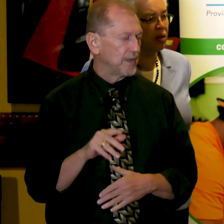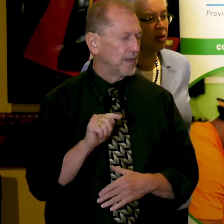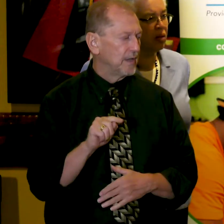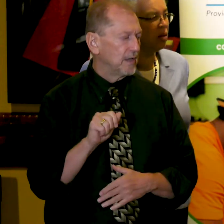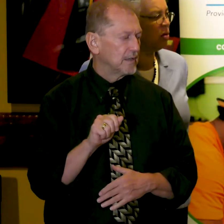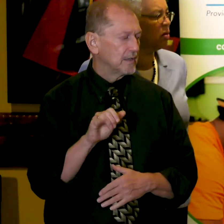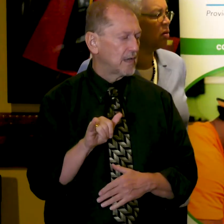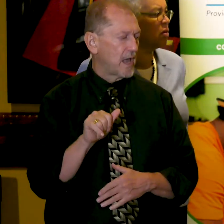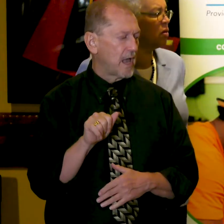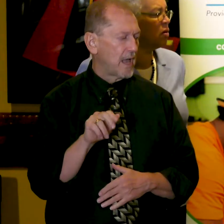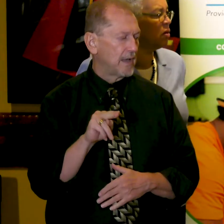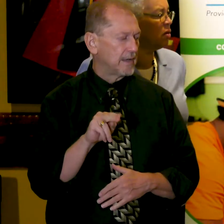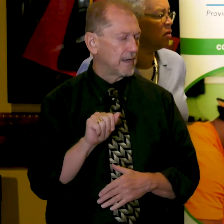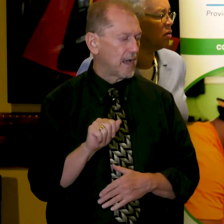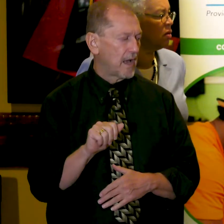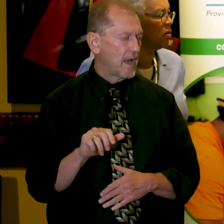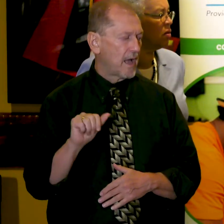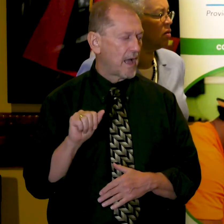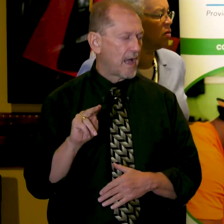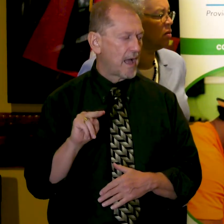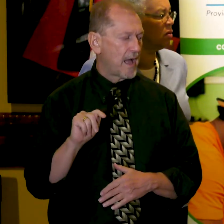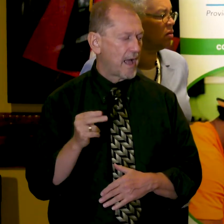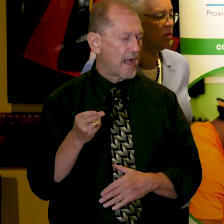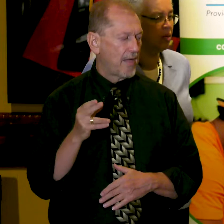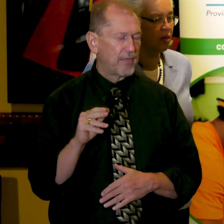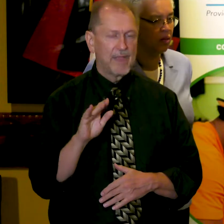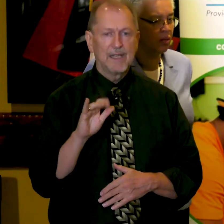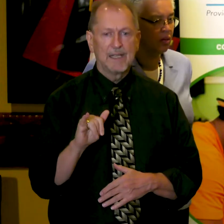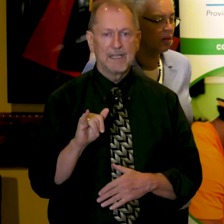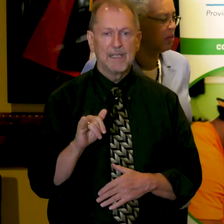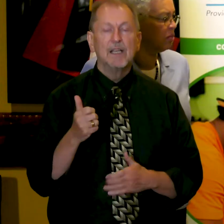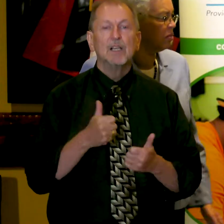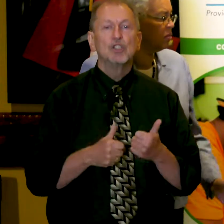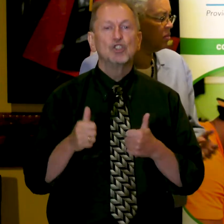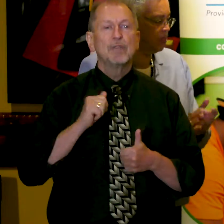Anthony, the chief administrative officer of Cook County.